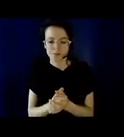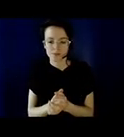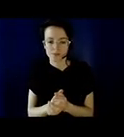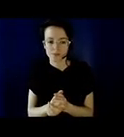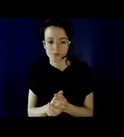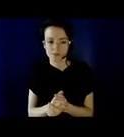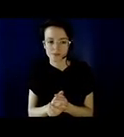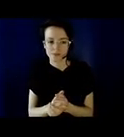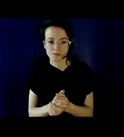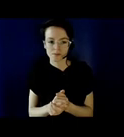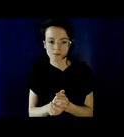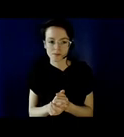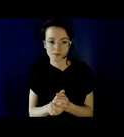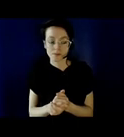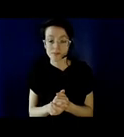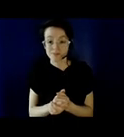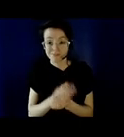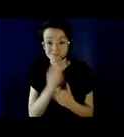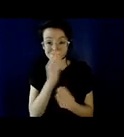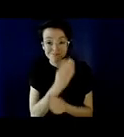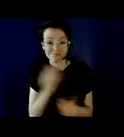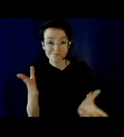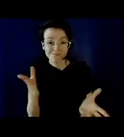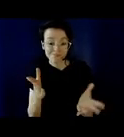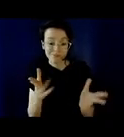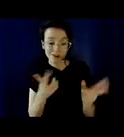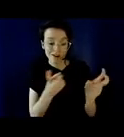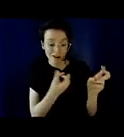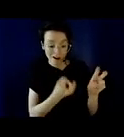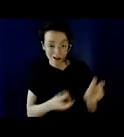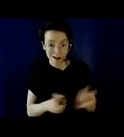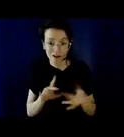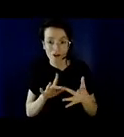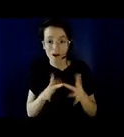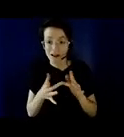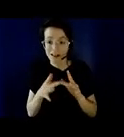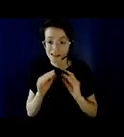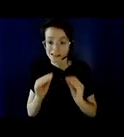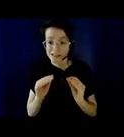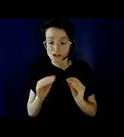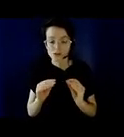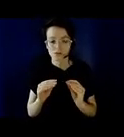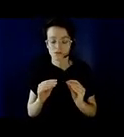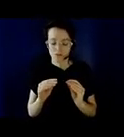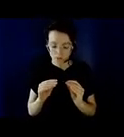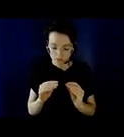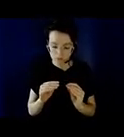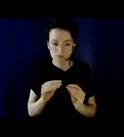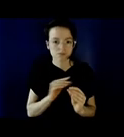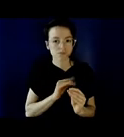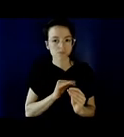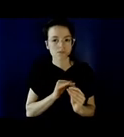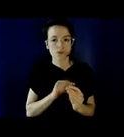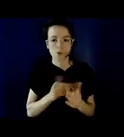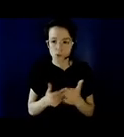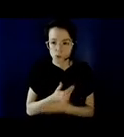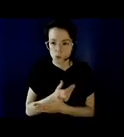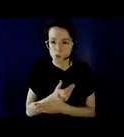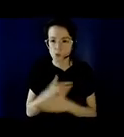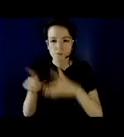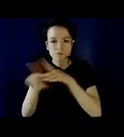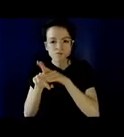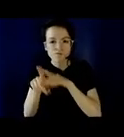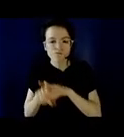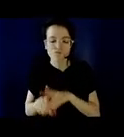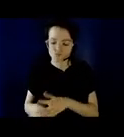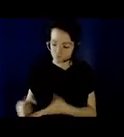First, the transition to online teaching due to the pandemic, brought about various teaching tools and delivery modes, that make teaching